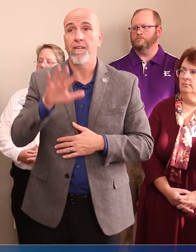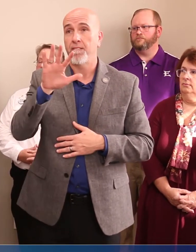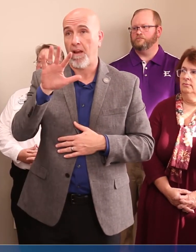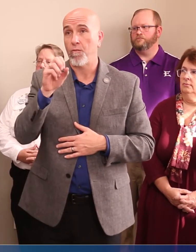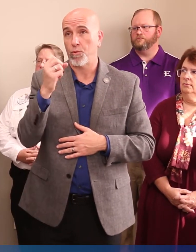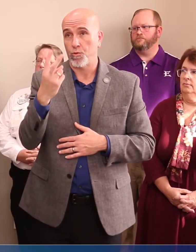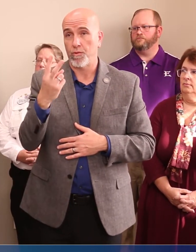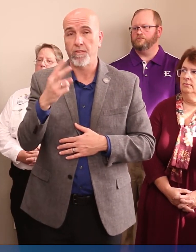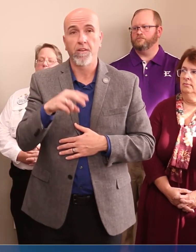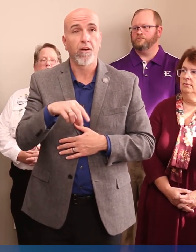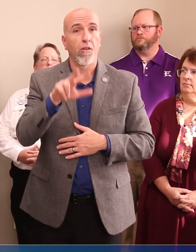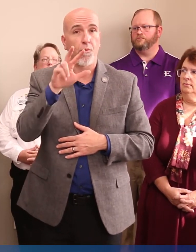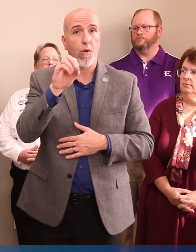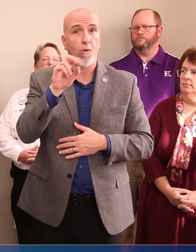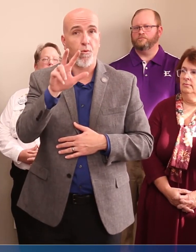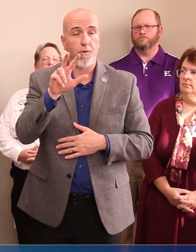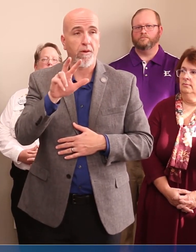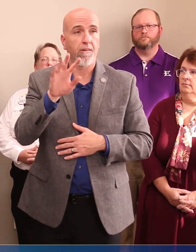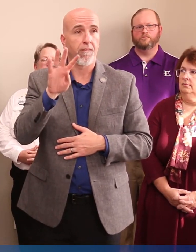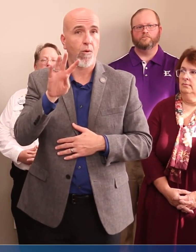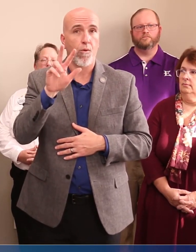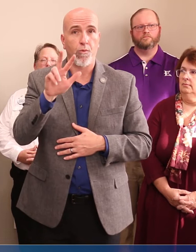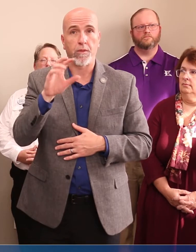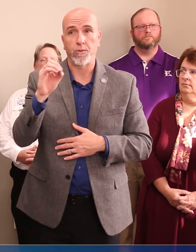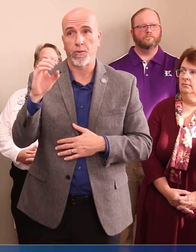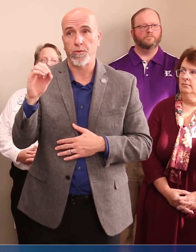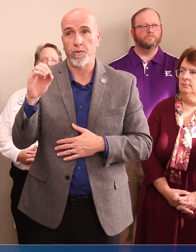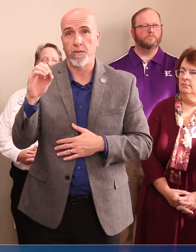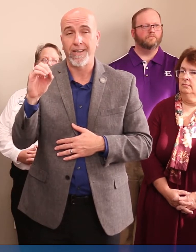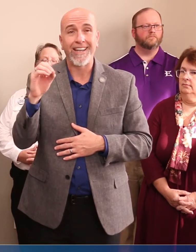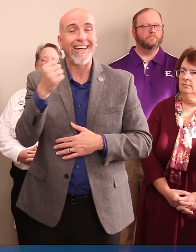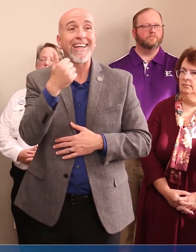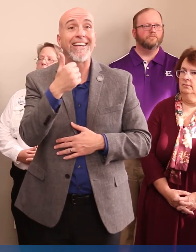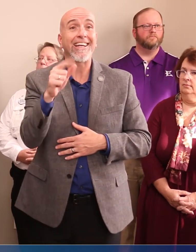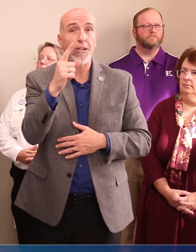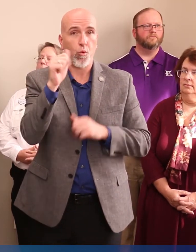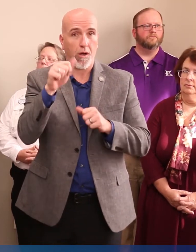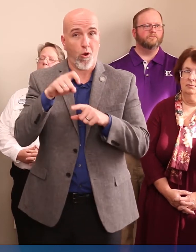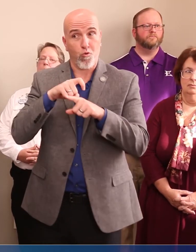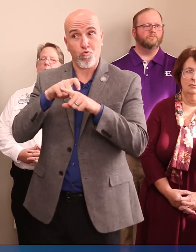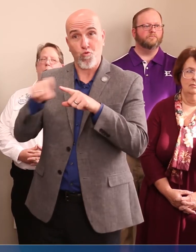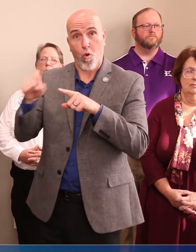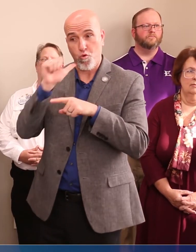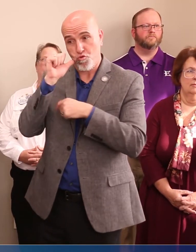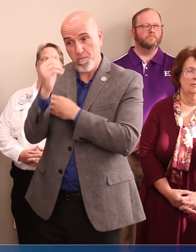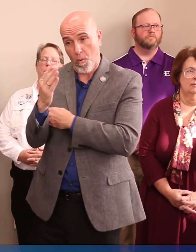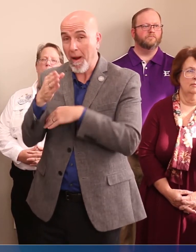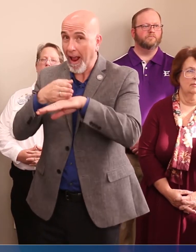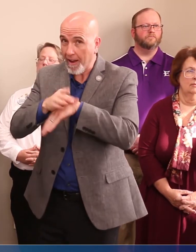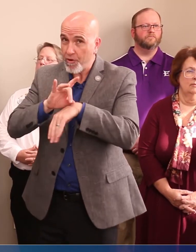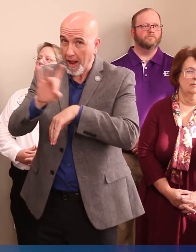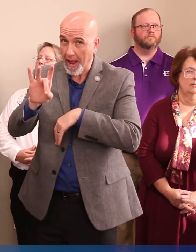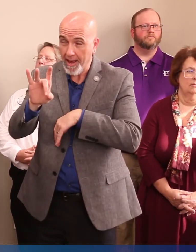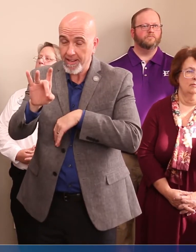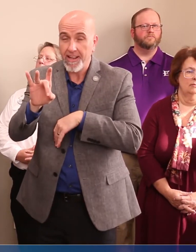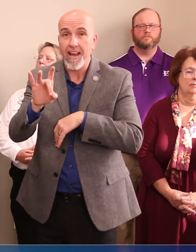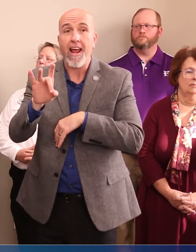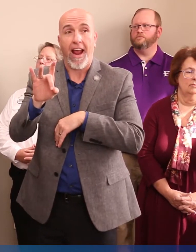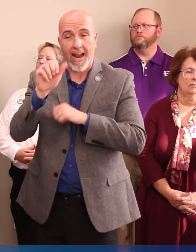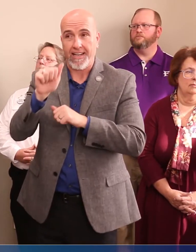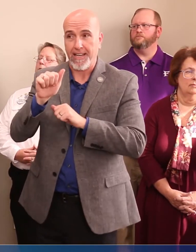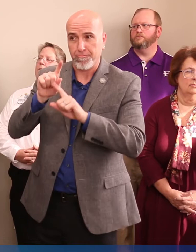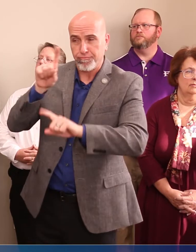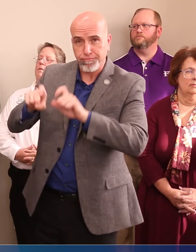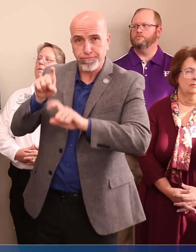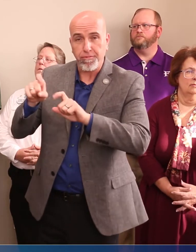512-303-4300. Anybody can call that number in the morning after eight and can get